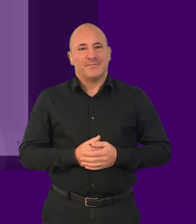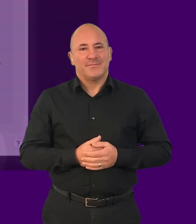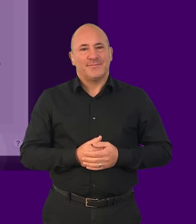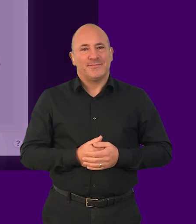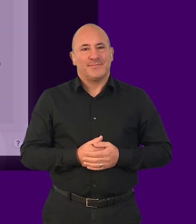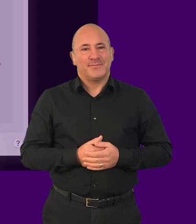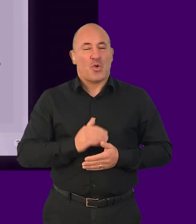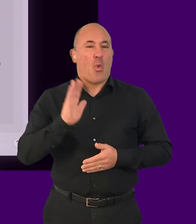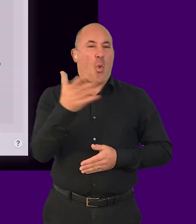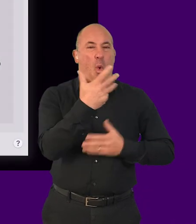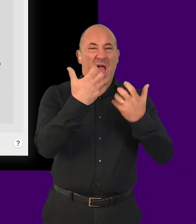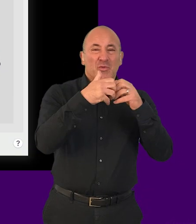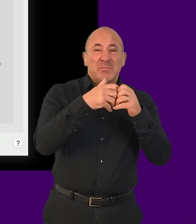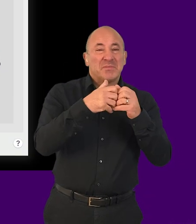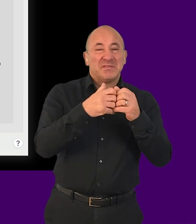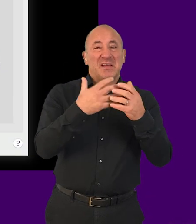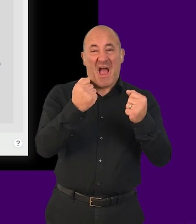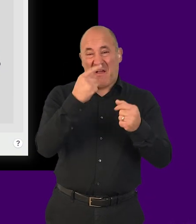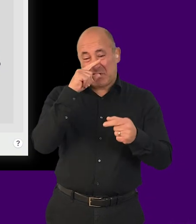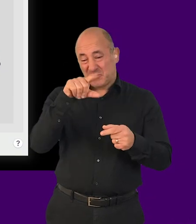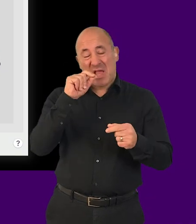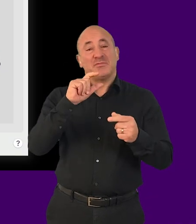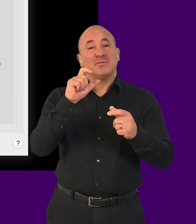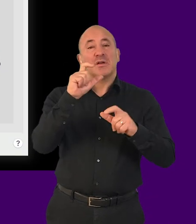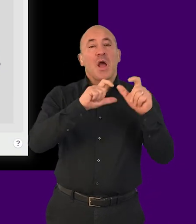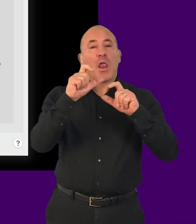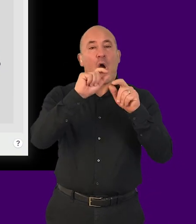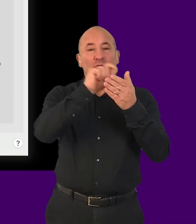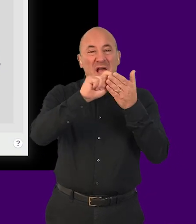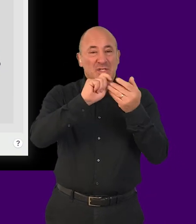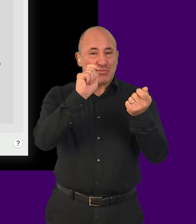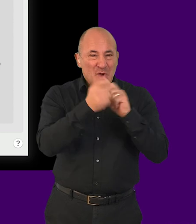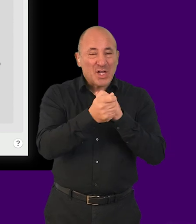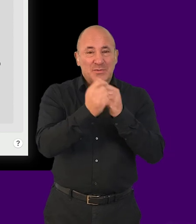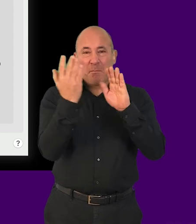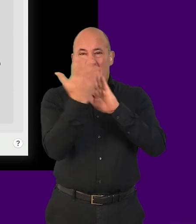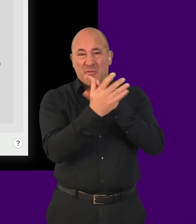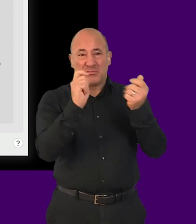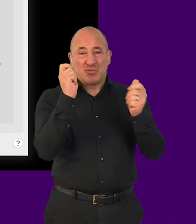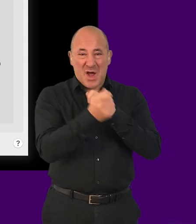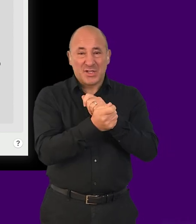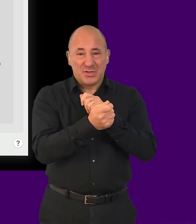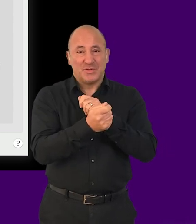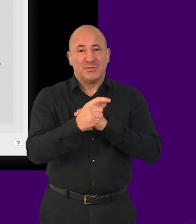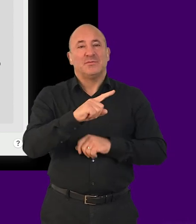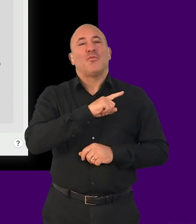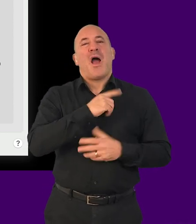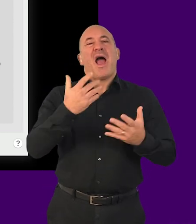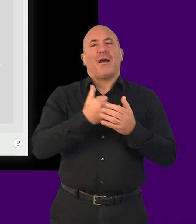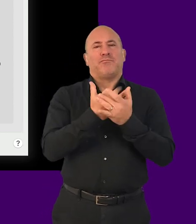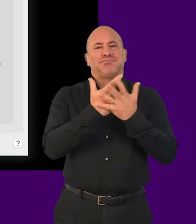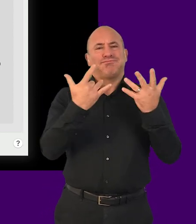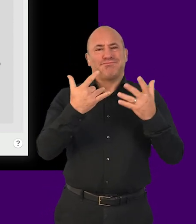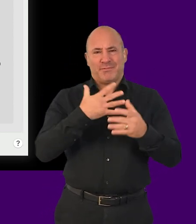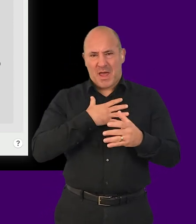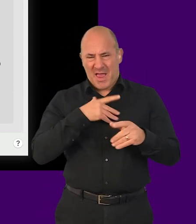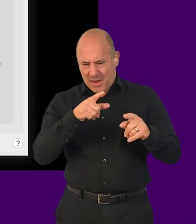All devices have an option to change the color of text and background. This is because many people find it easier to read